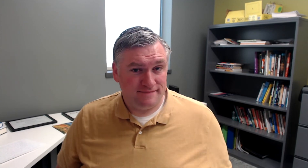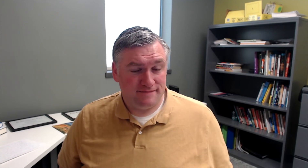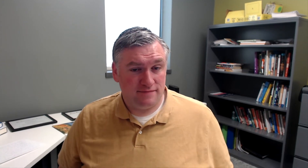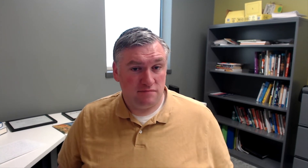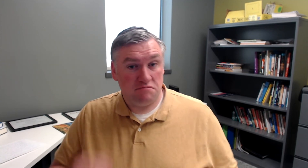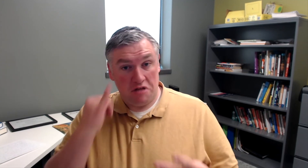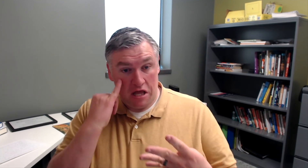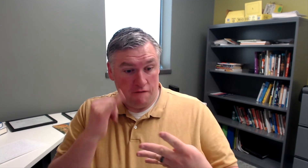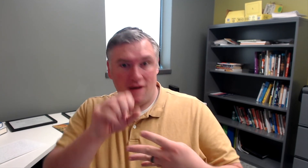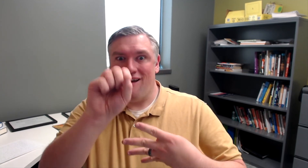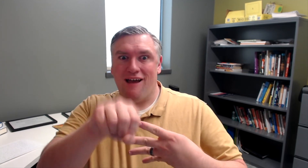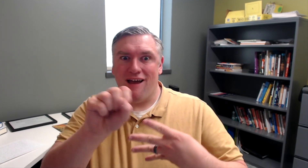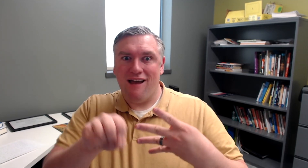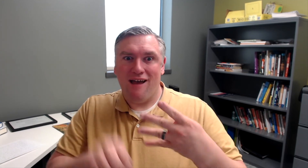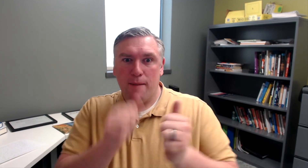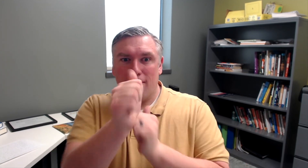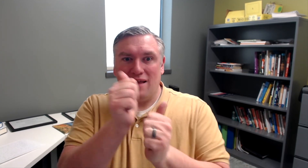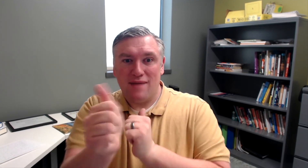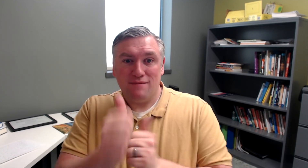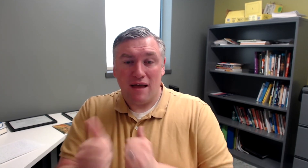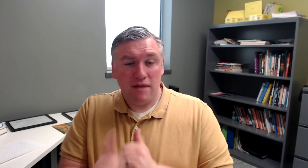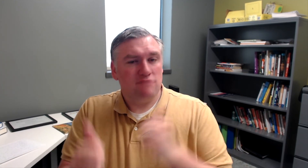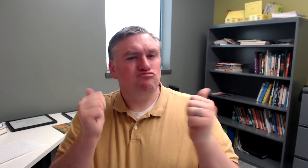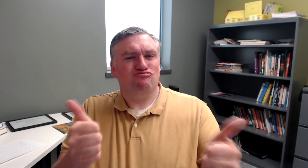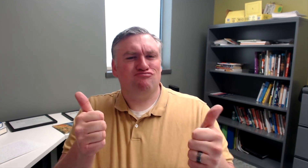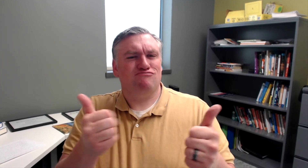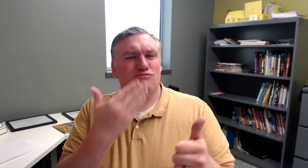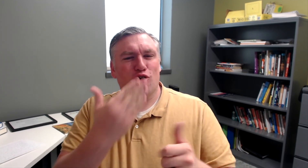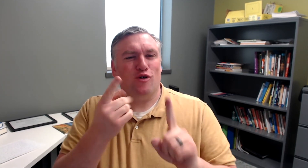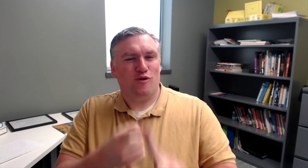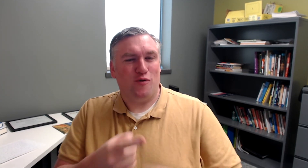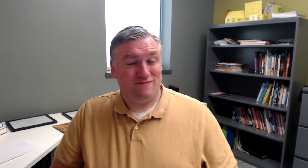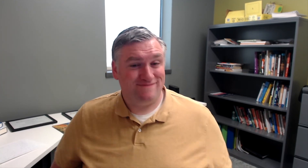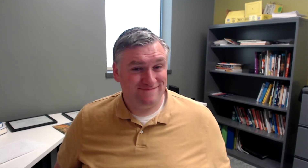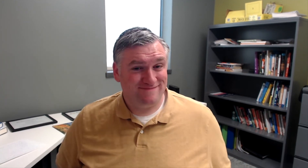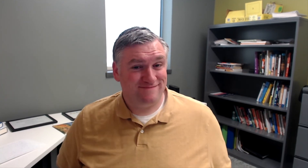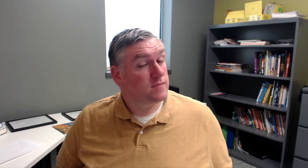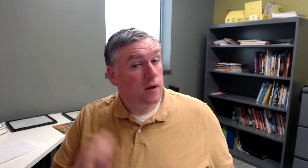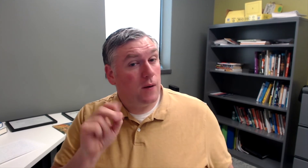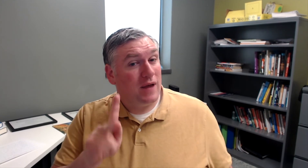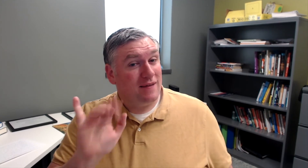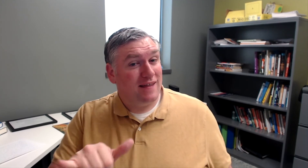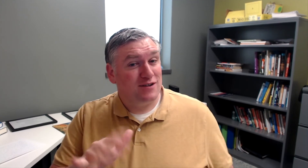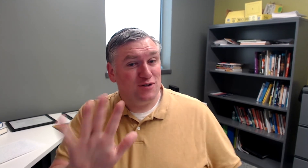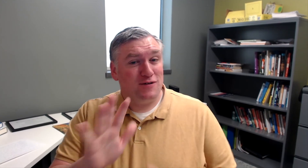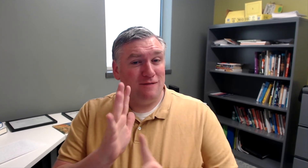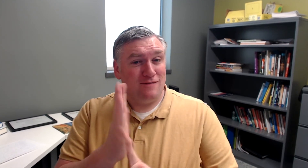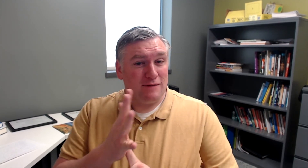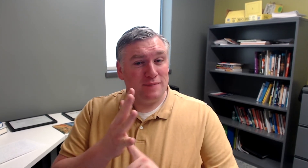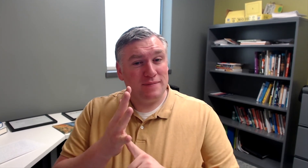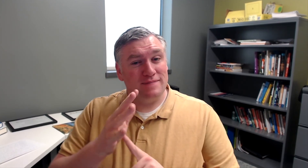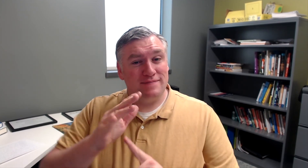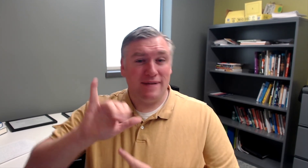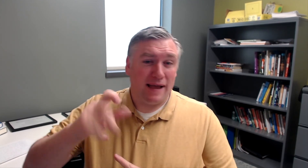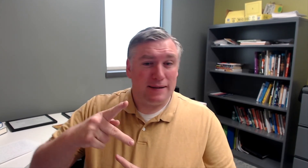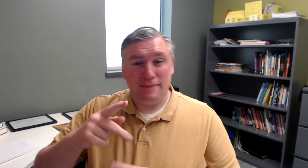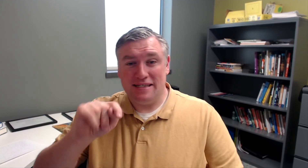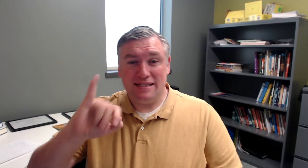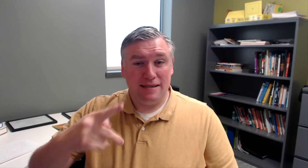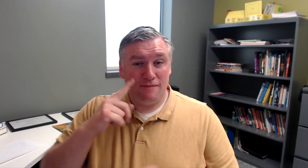tests. If you can say yes, if it passes all of them, then you've got a good goal. Okay, that's your five-minute IEP